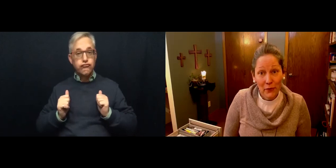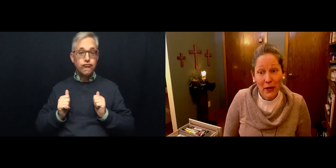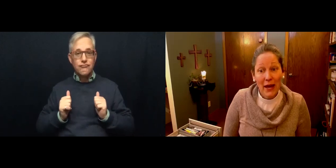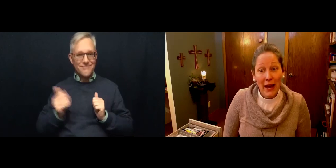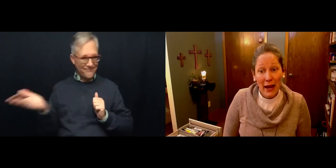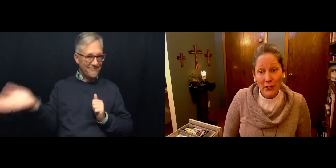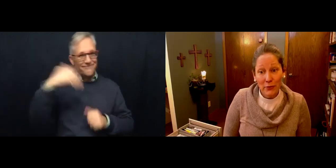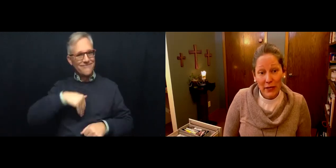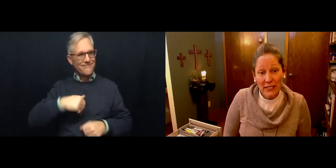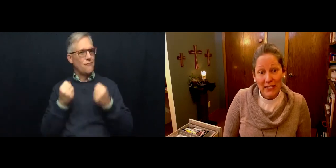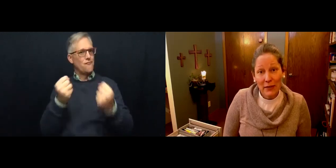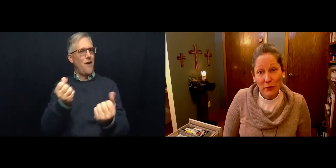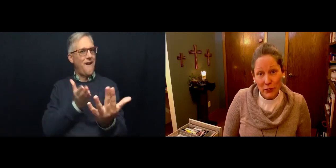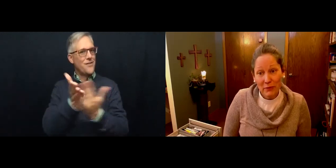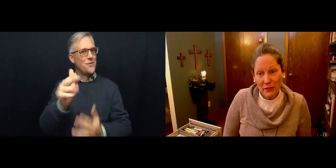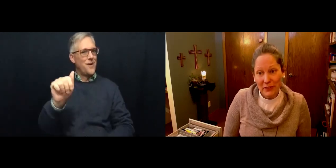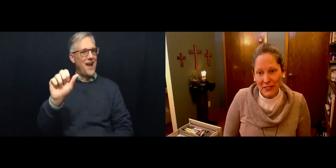Ash Wednesday worship service.